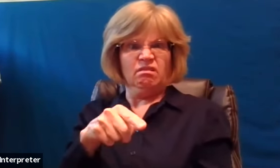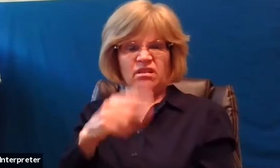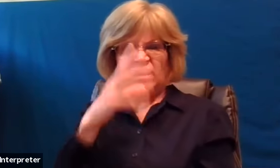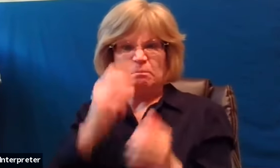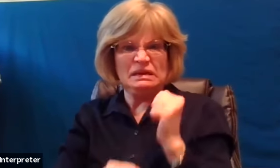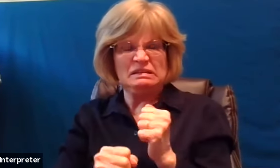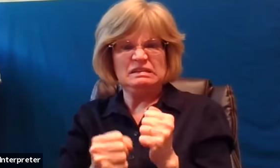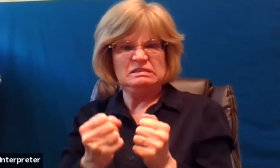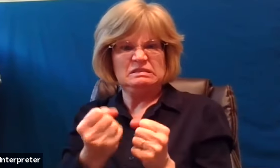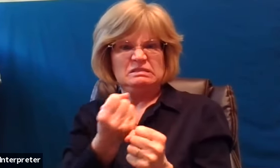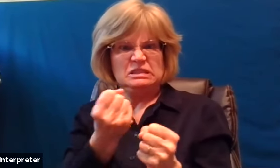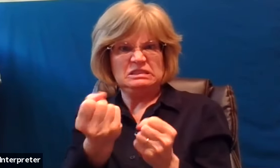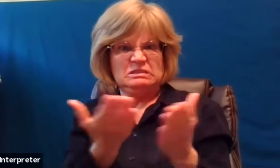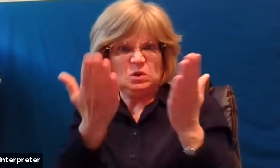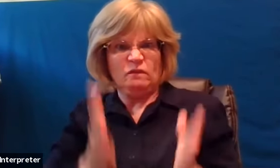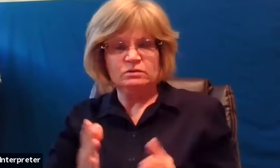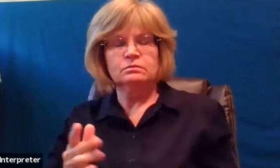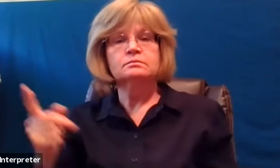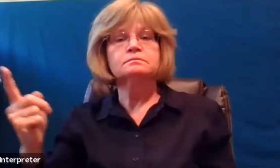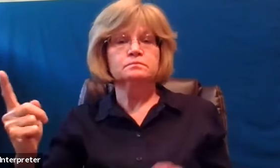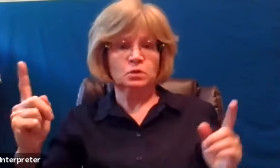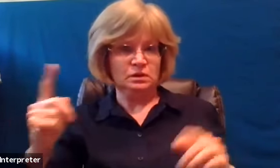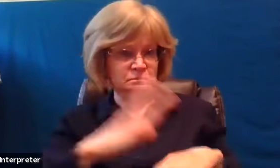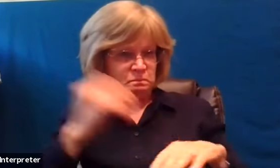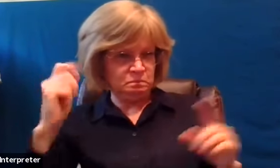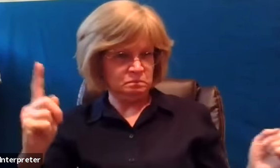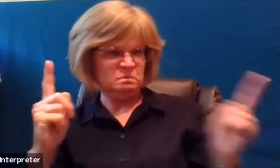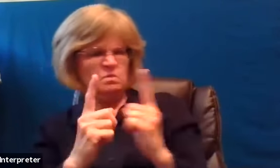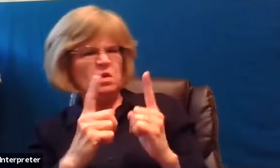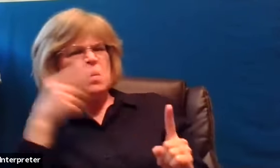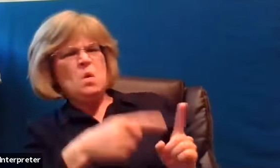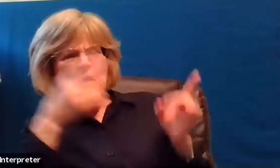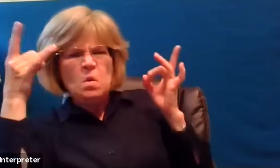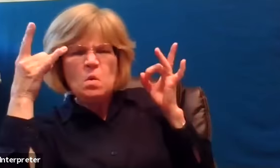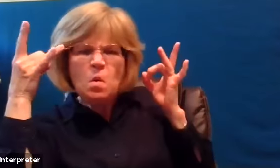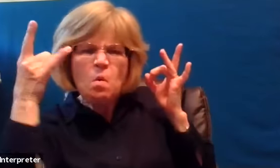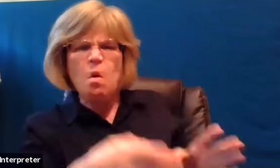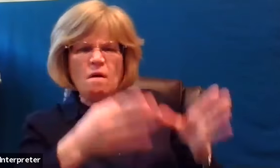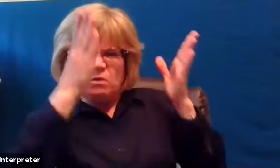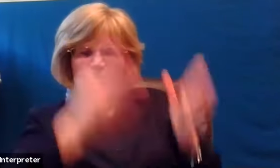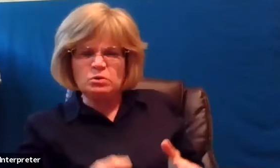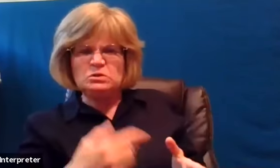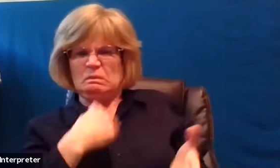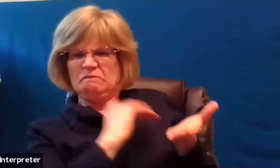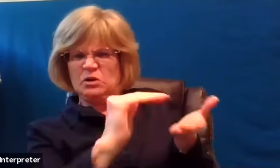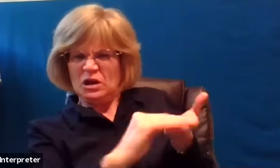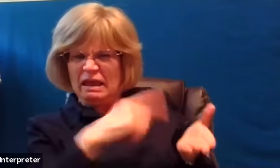his lord summoned him and said to him you wicked slave i forgave you all that debt because you